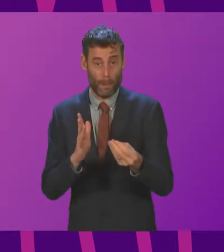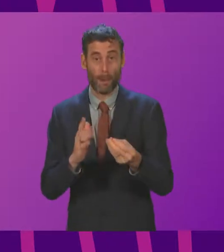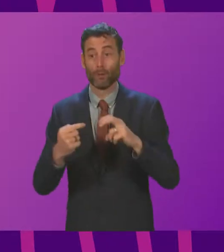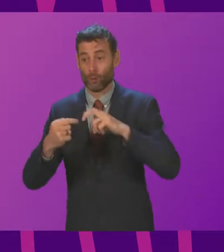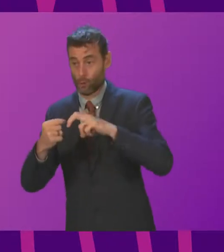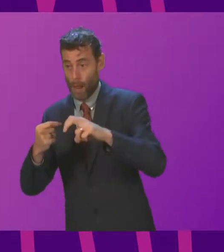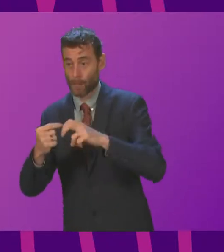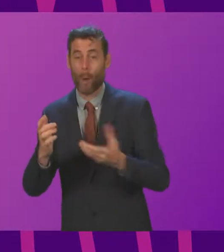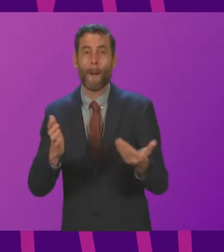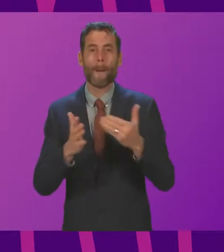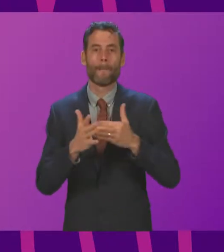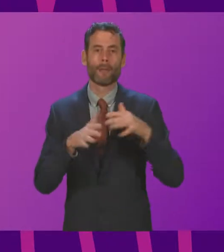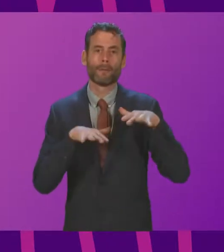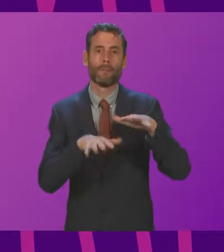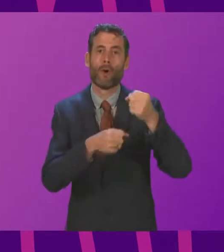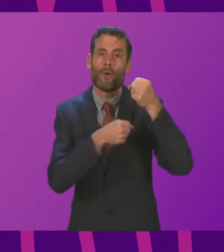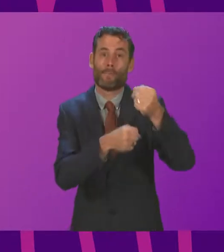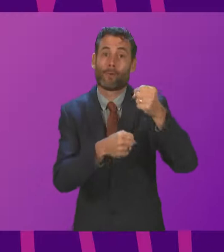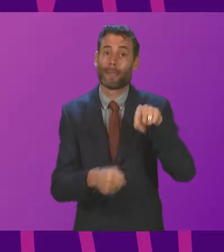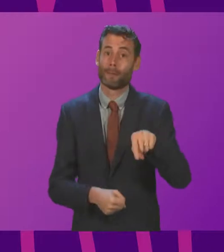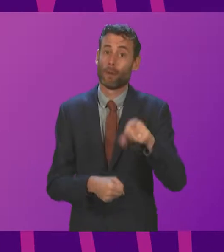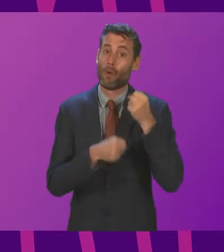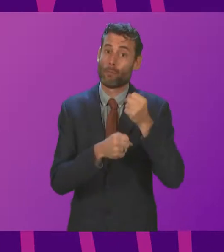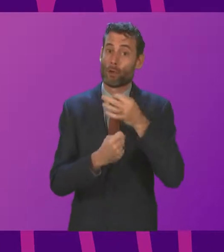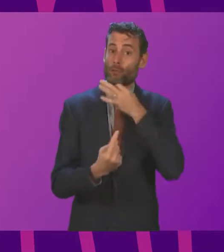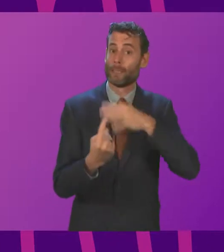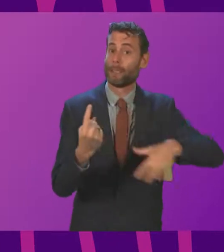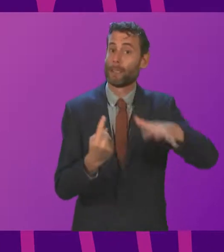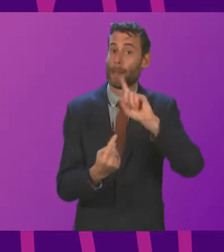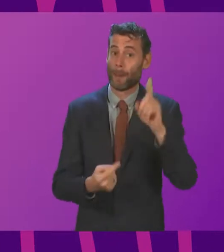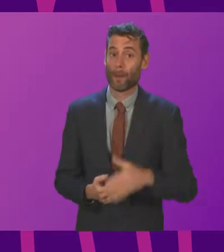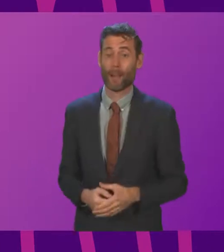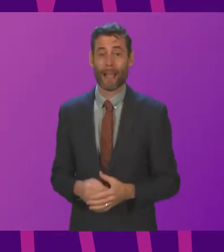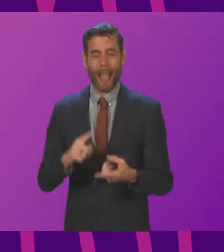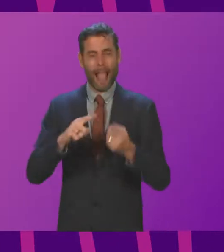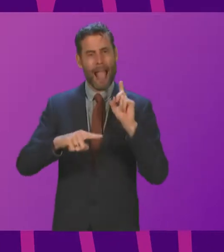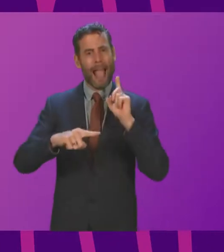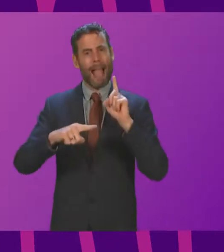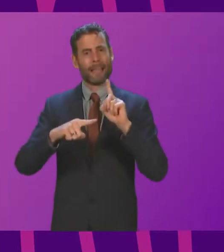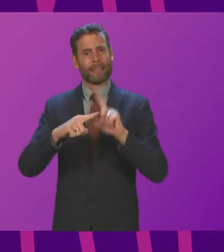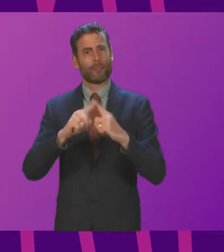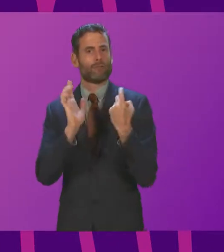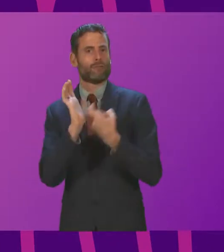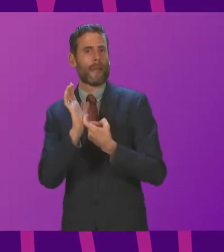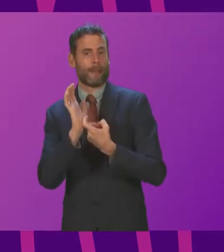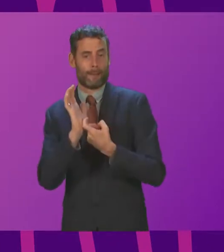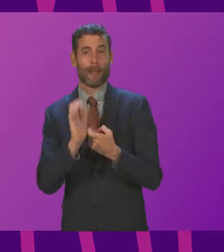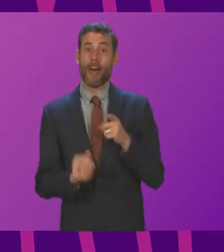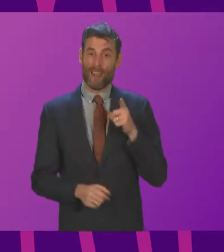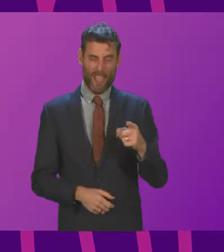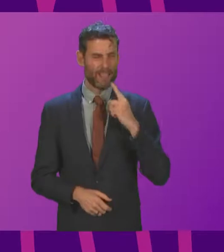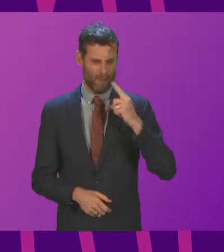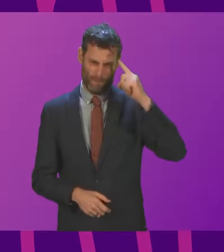that risks public safety. Just this morning, Extinction Rebellion said they are planning deliberate disruption